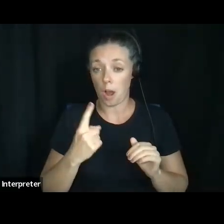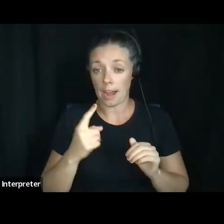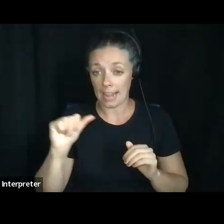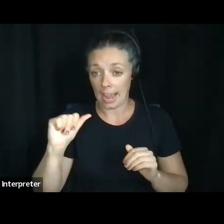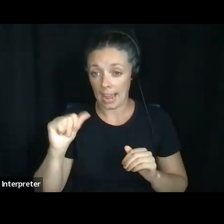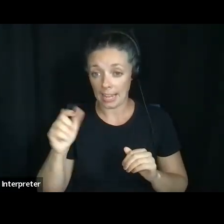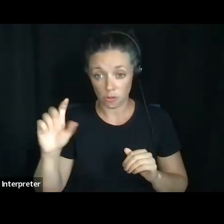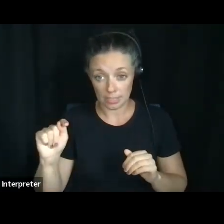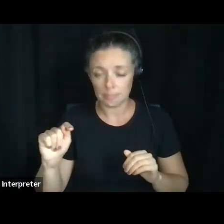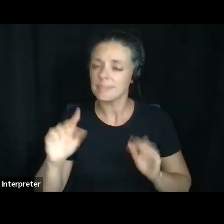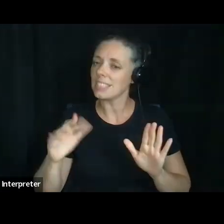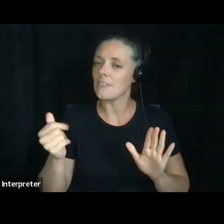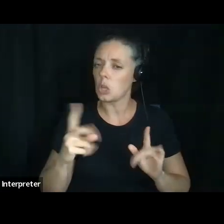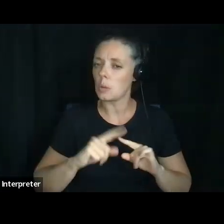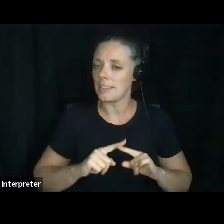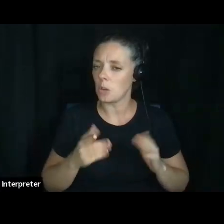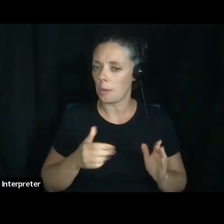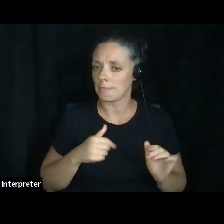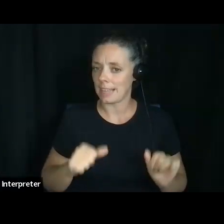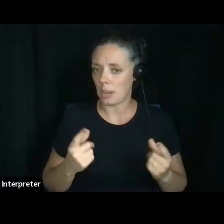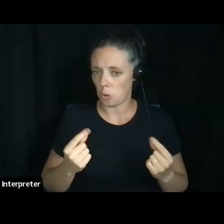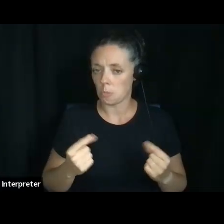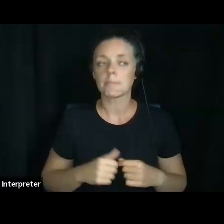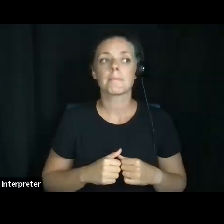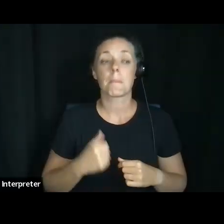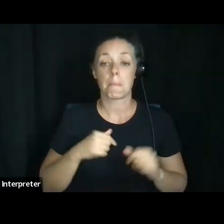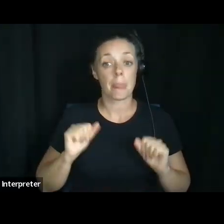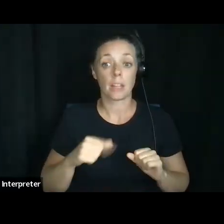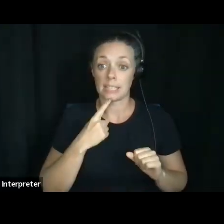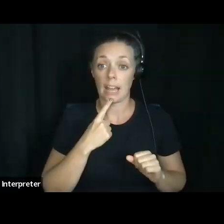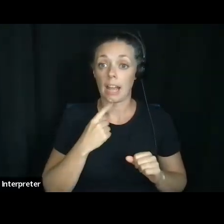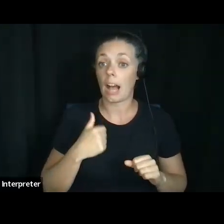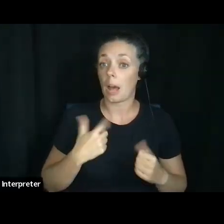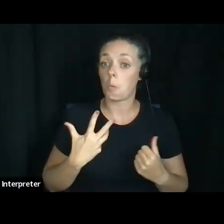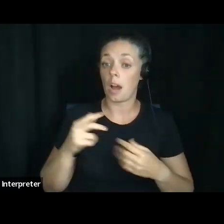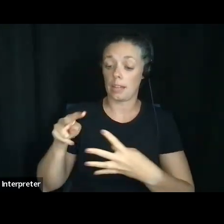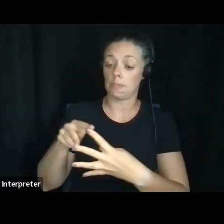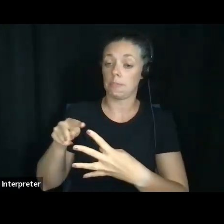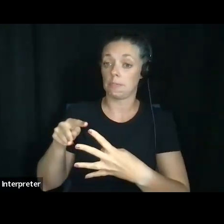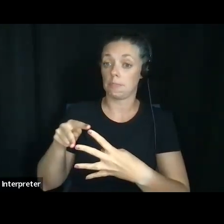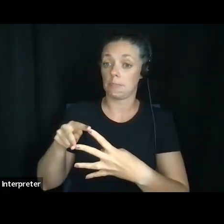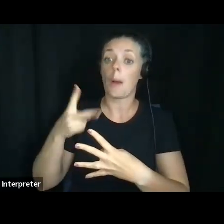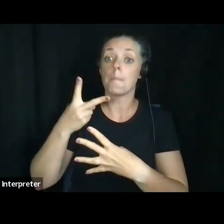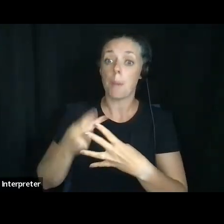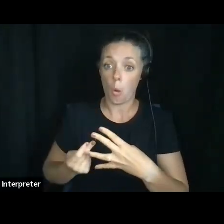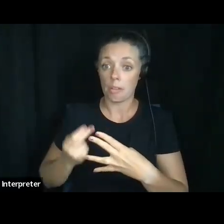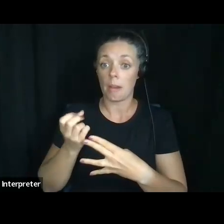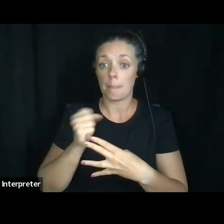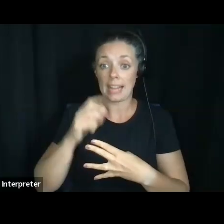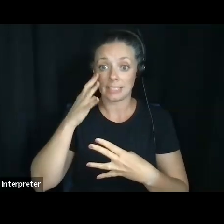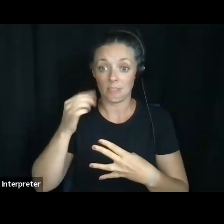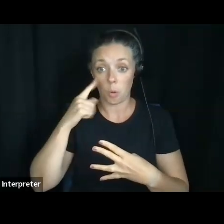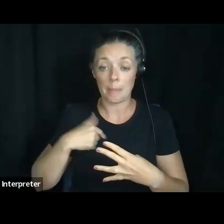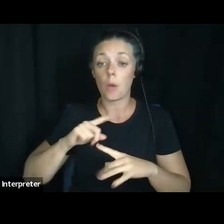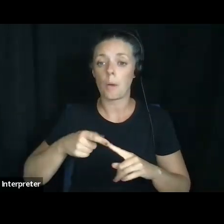there's a couple of ways to do it. I could say, I want Caitlin and Terry to make decisions for me when I can't. Does anybody see a problem